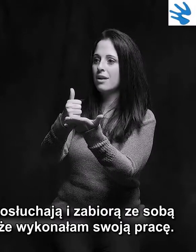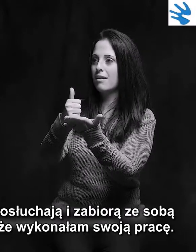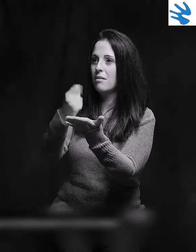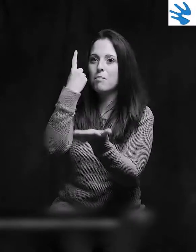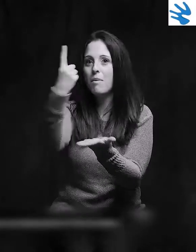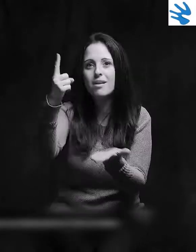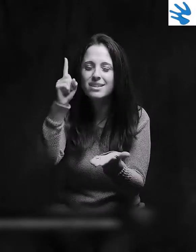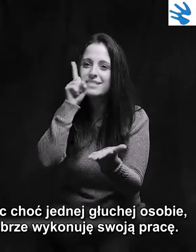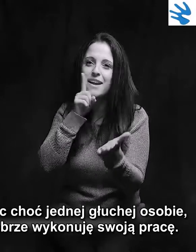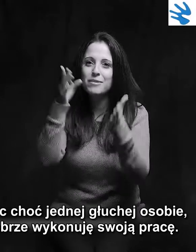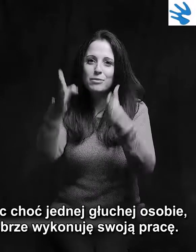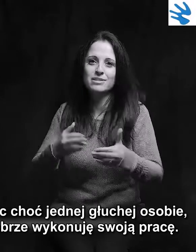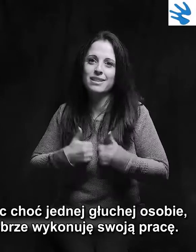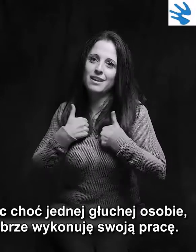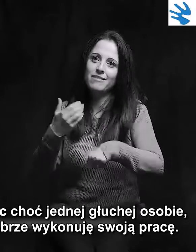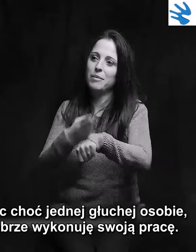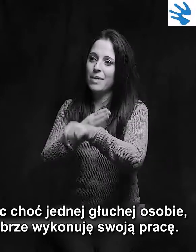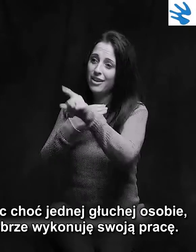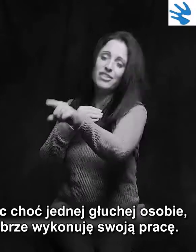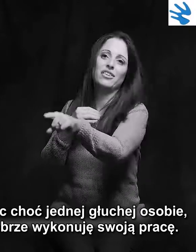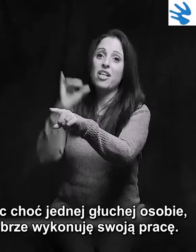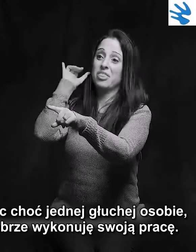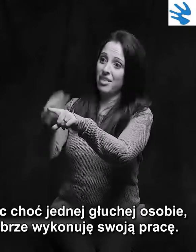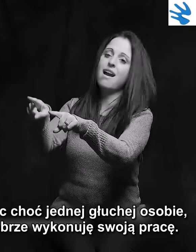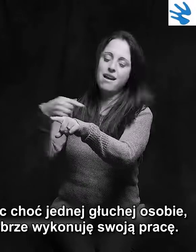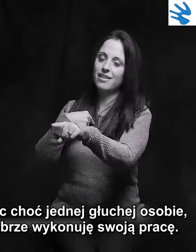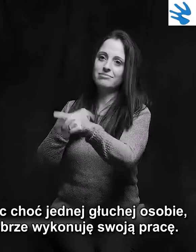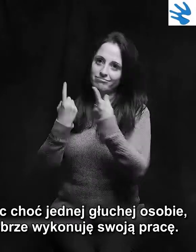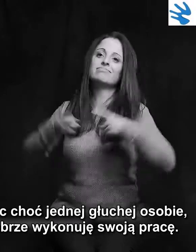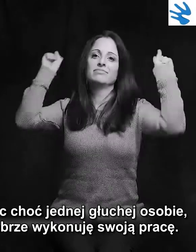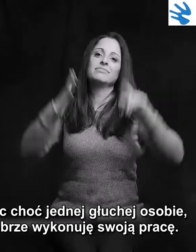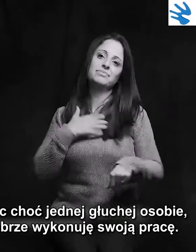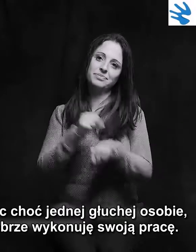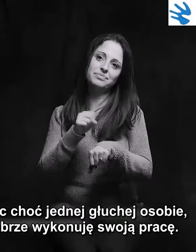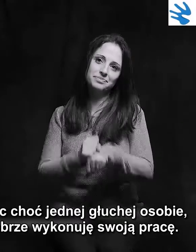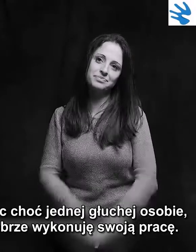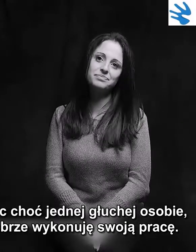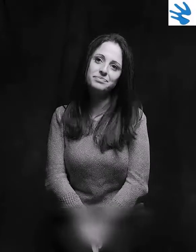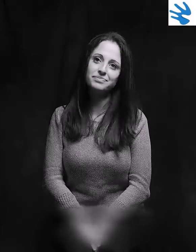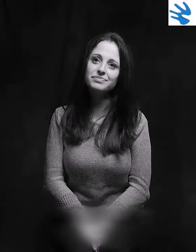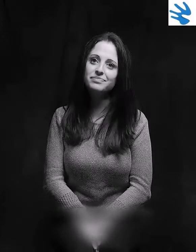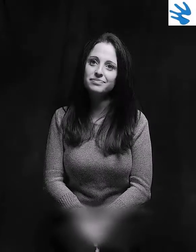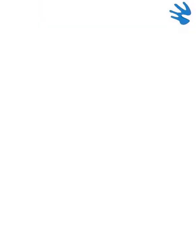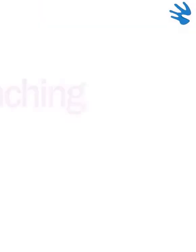If I can help one deaf person's life be better, then I've done my job well. So